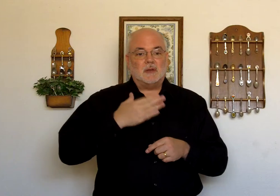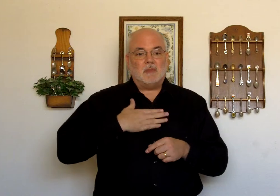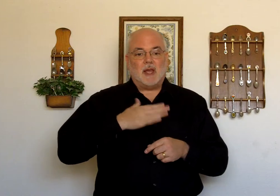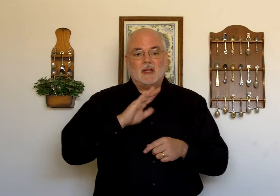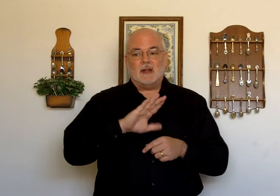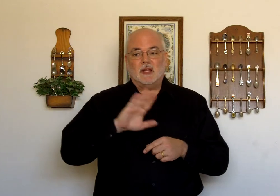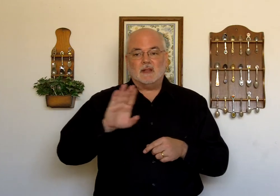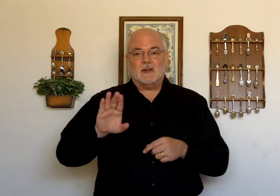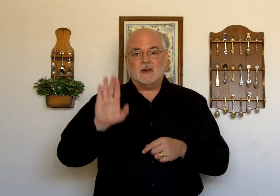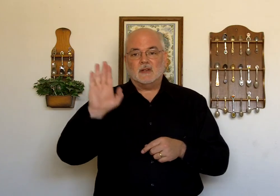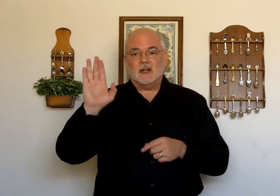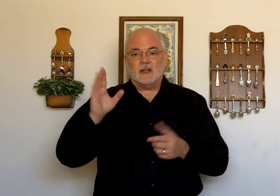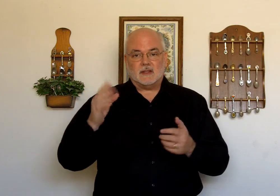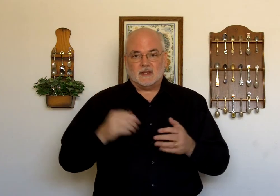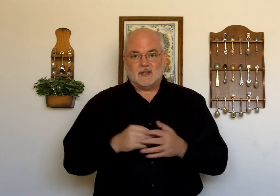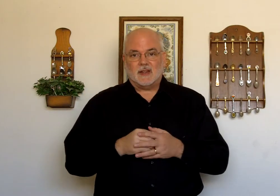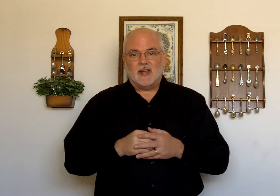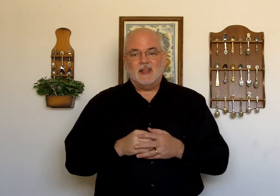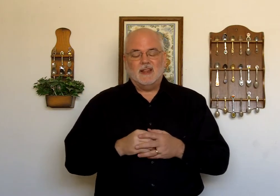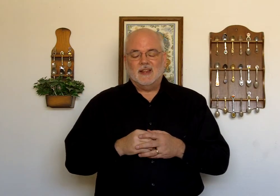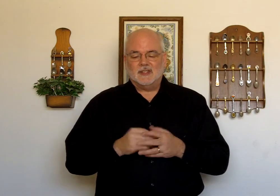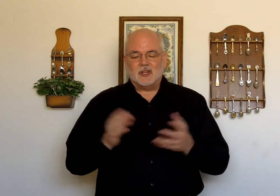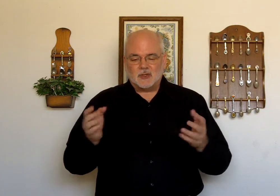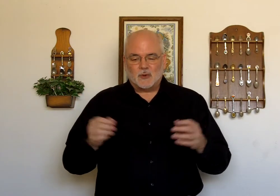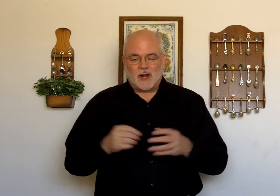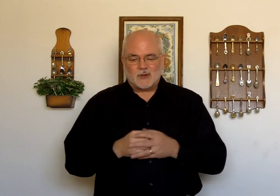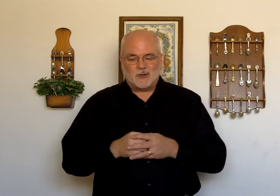and mine. And his and hers and its. Okay? Just directional.